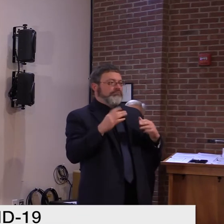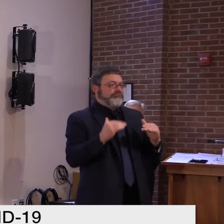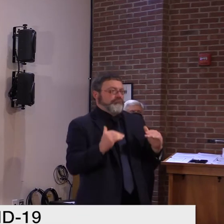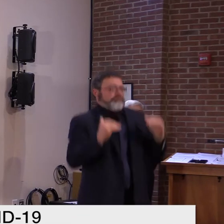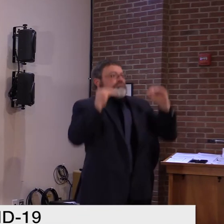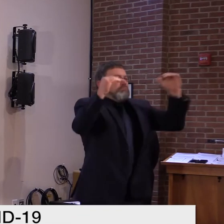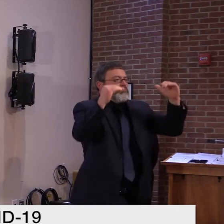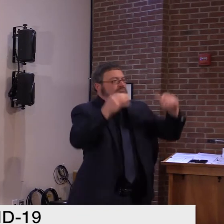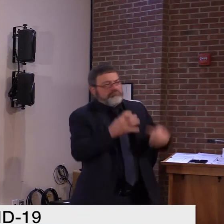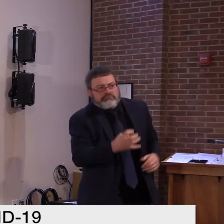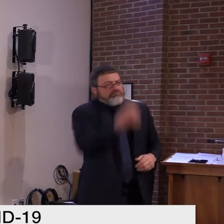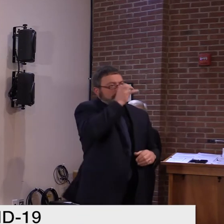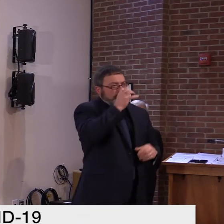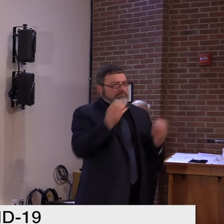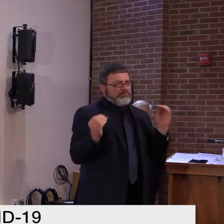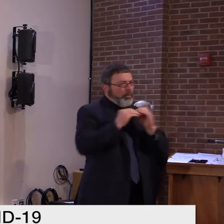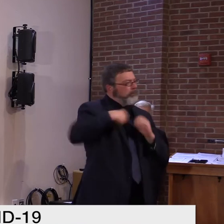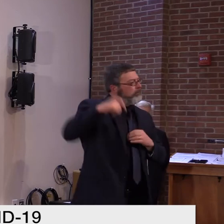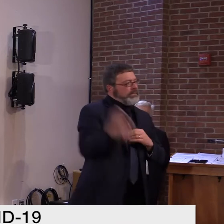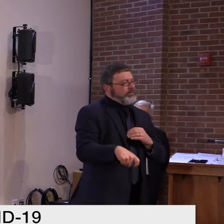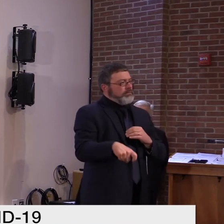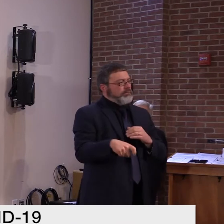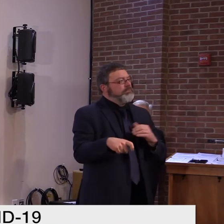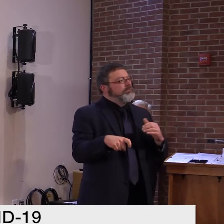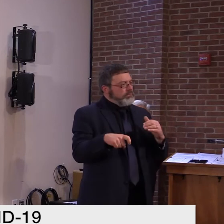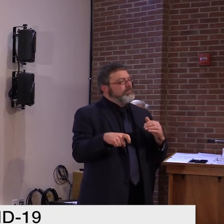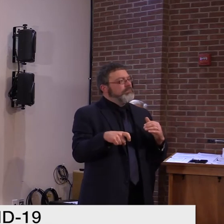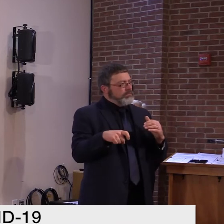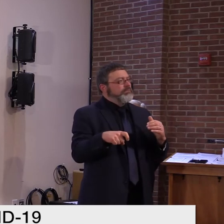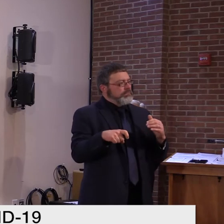testing, contact tracing is part of the mitigation.